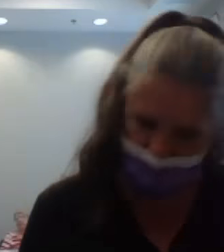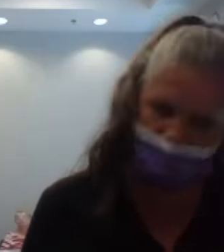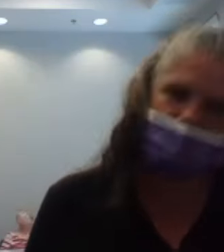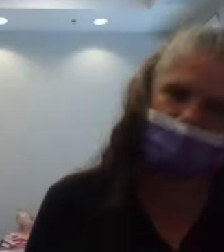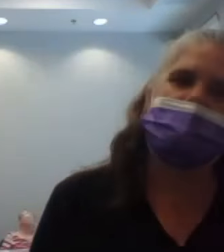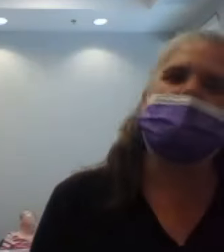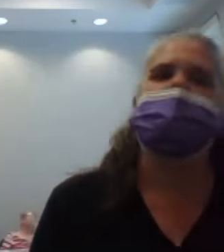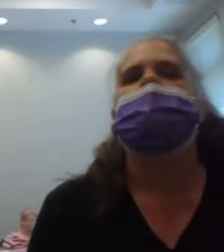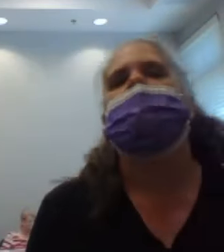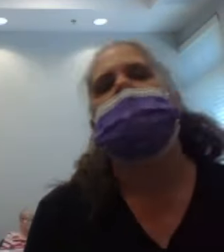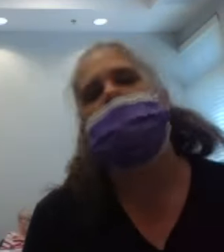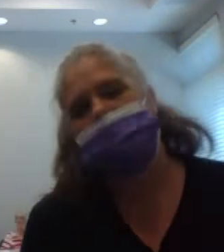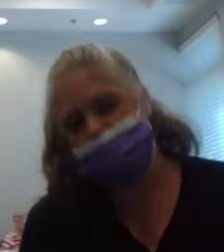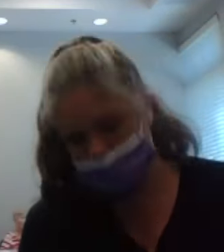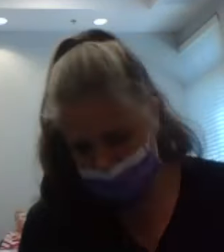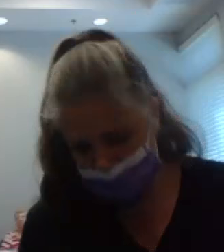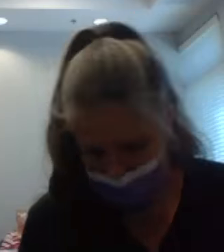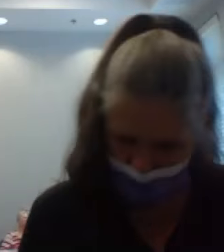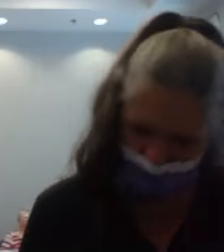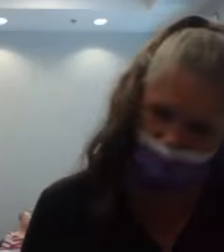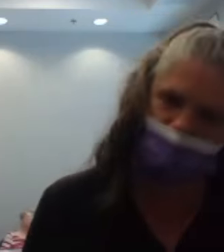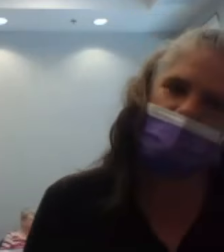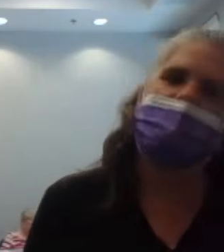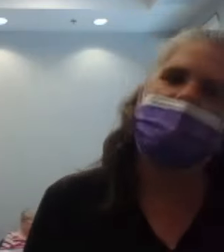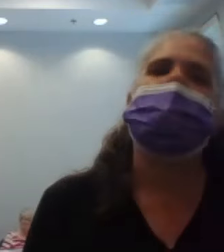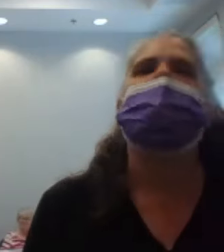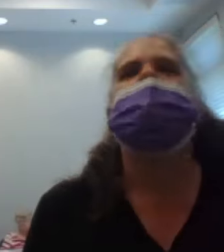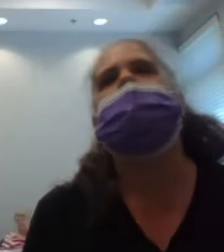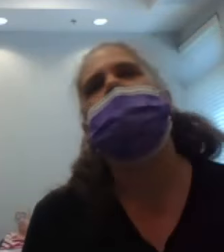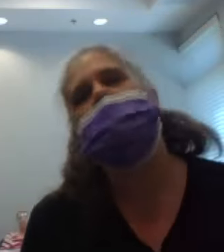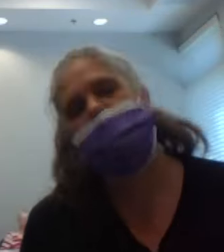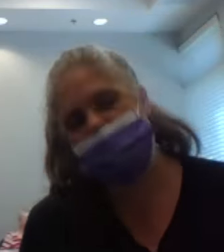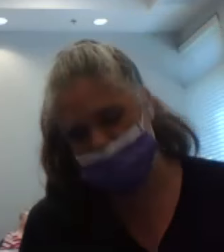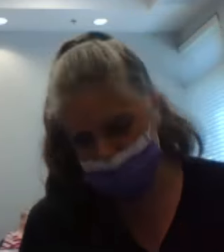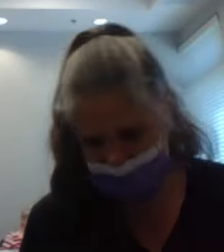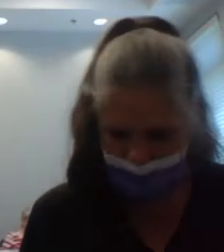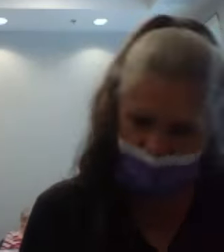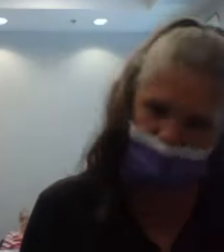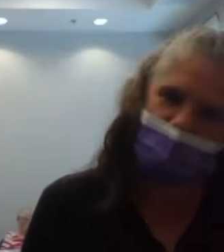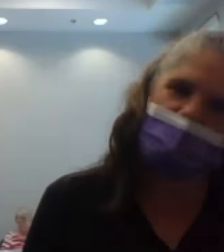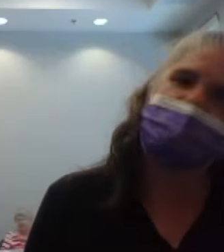10, 11, 12, 13, One,